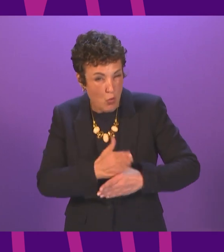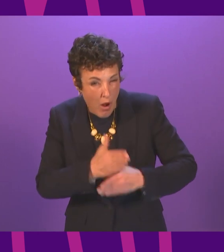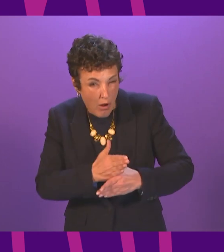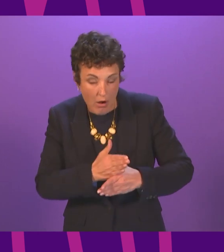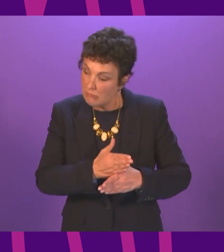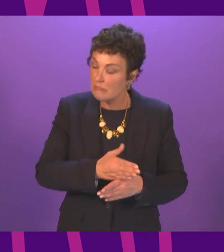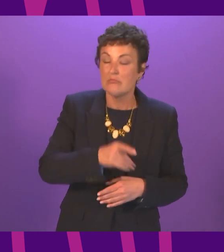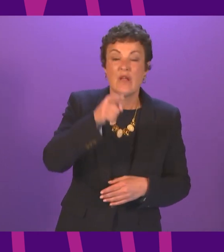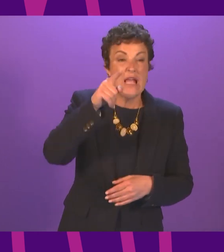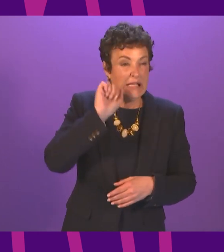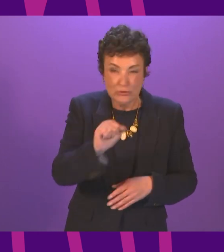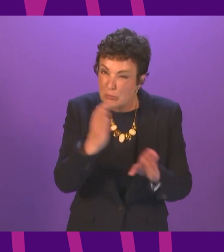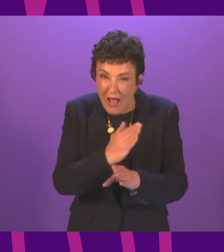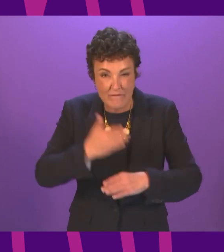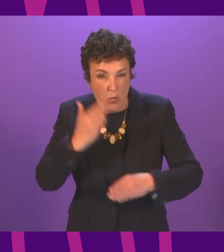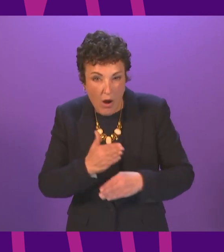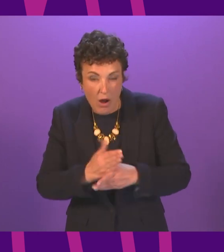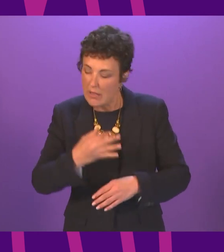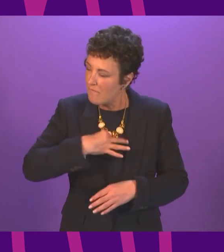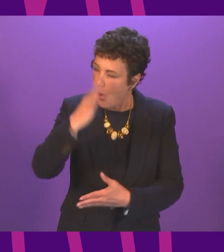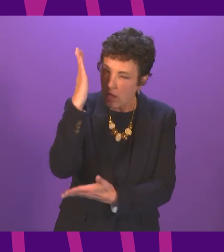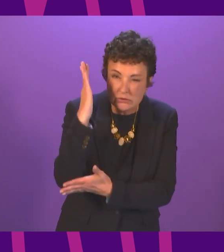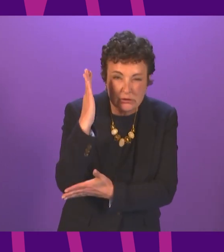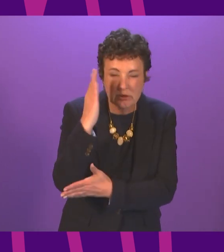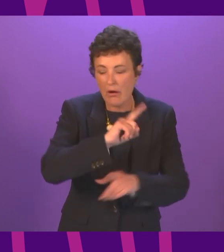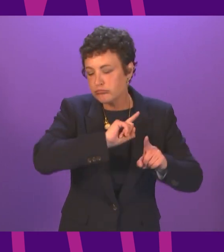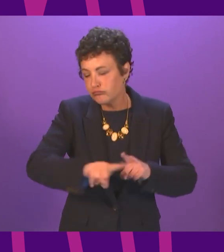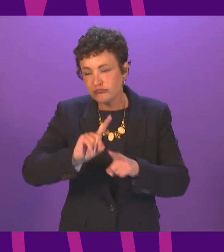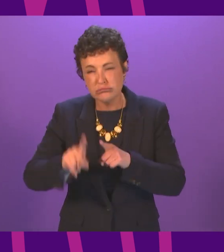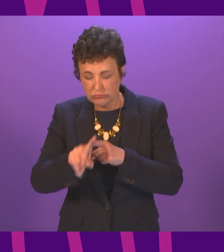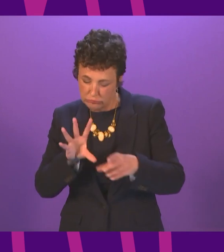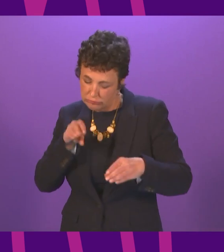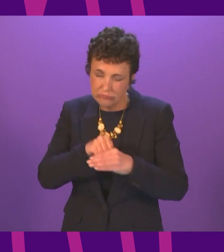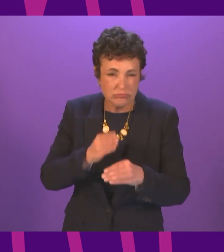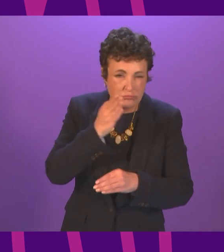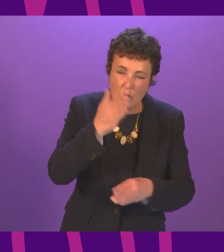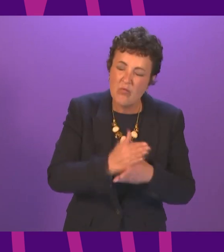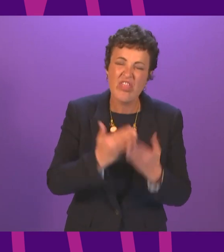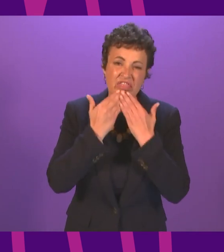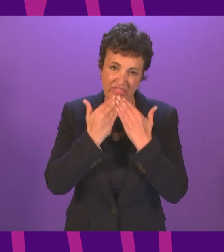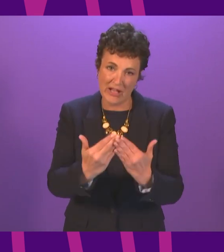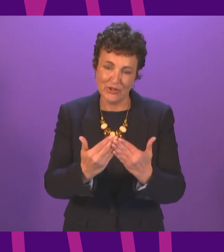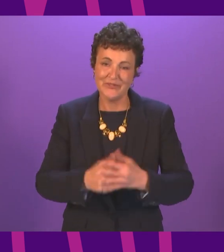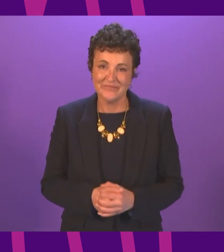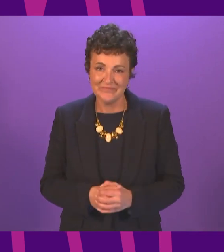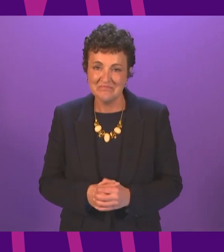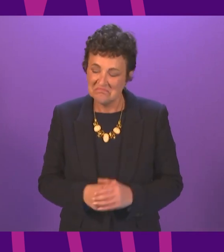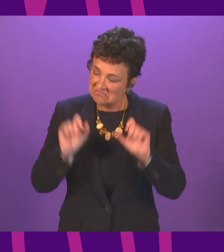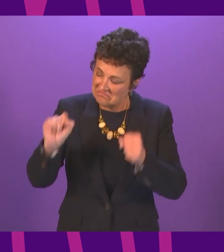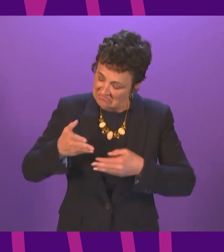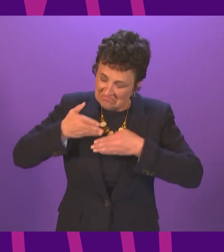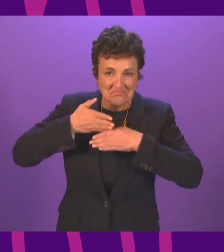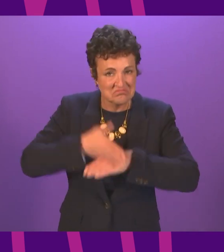every private sector worker and every volunteer who has played their part thank you their efforts